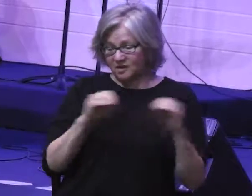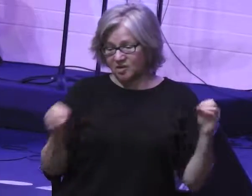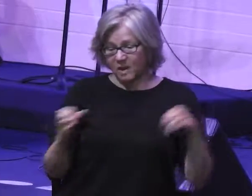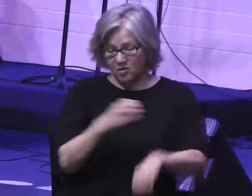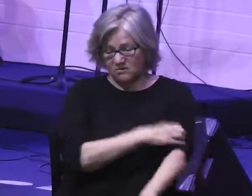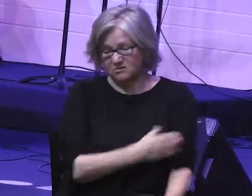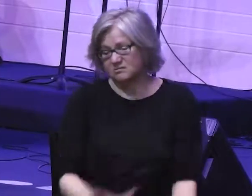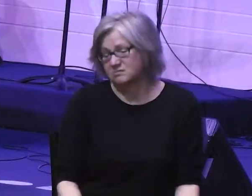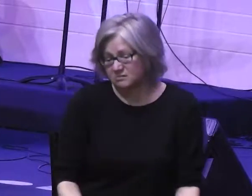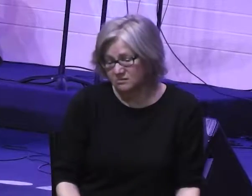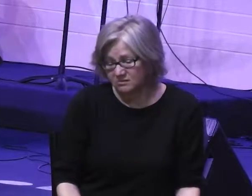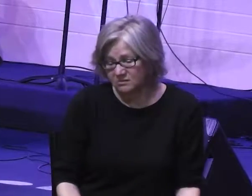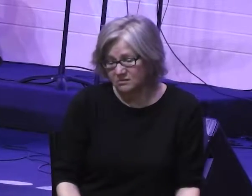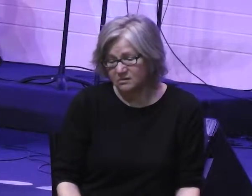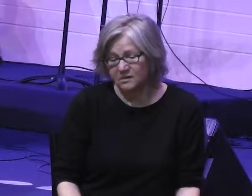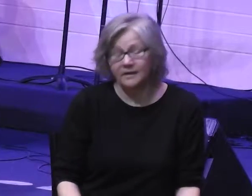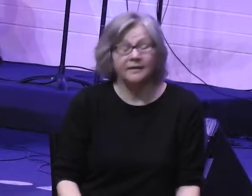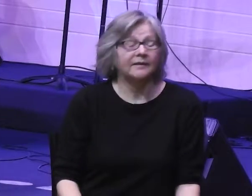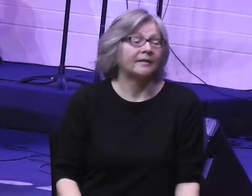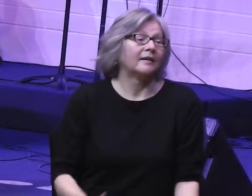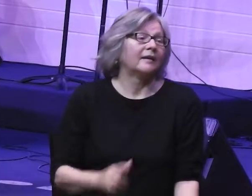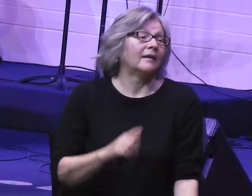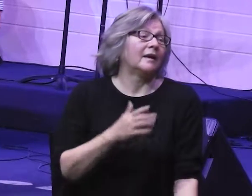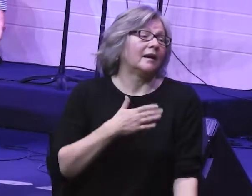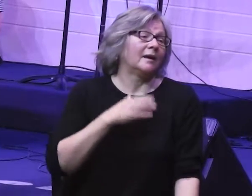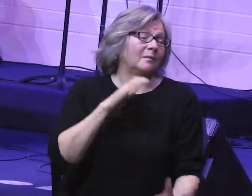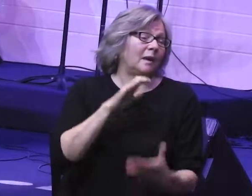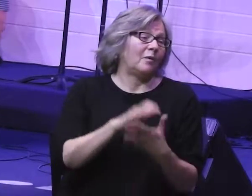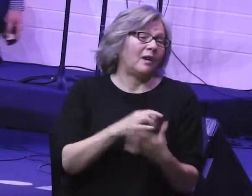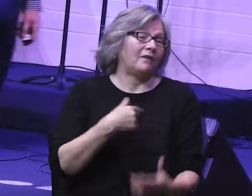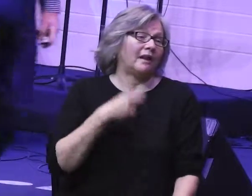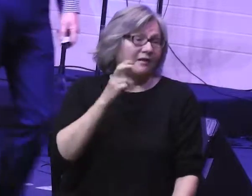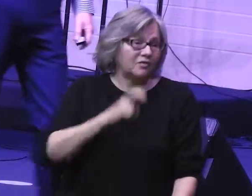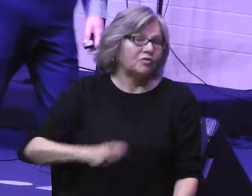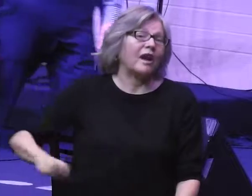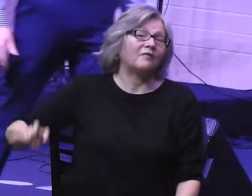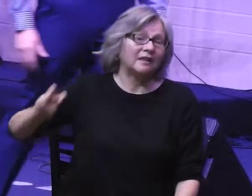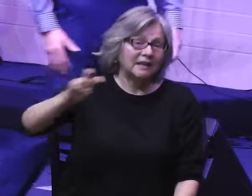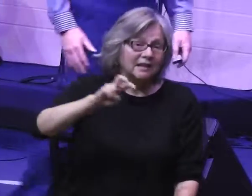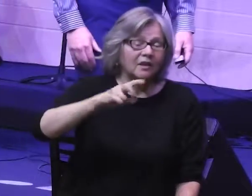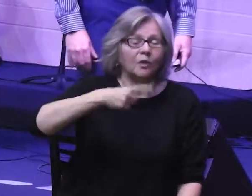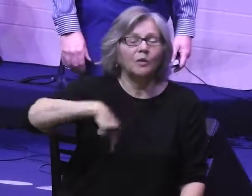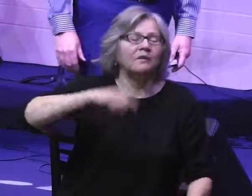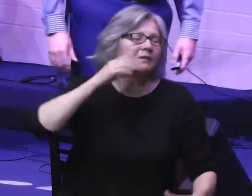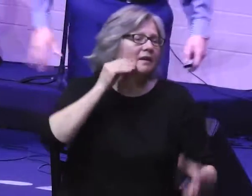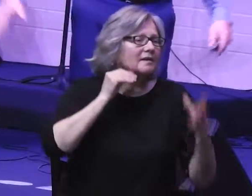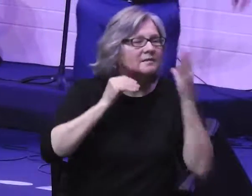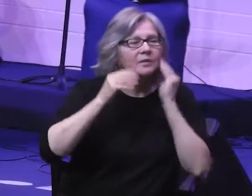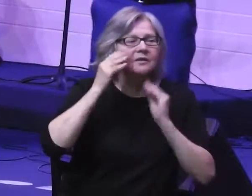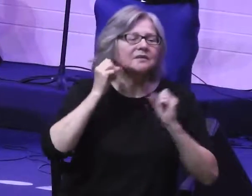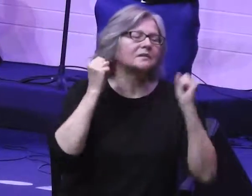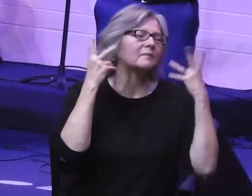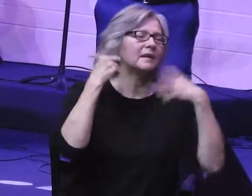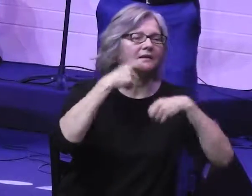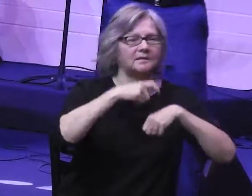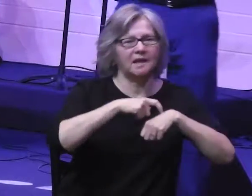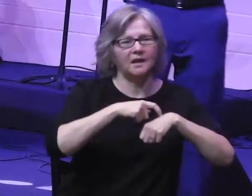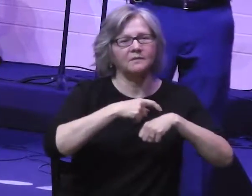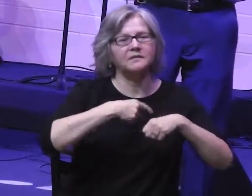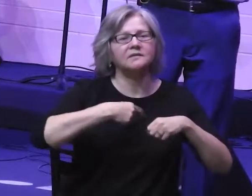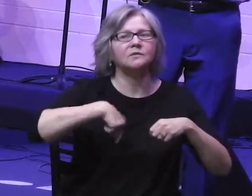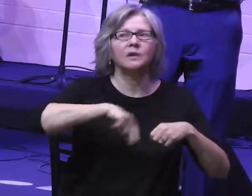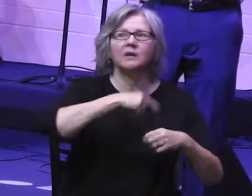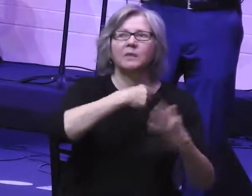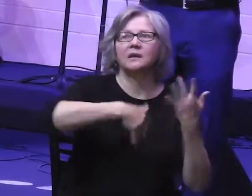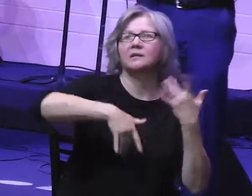And as Linda and I have been traveling over the past few weeks, we've had a bunch of occasions to